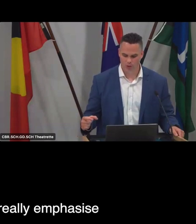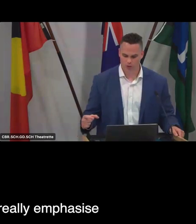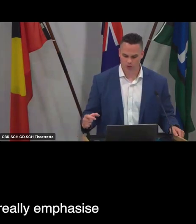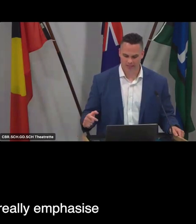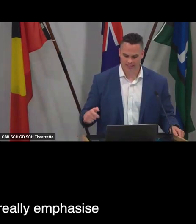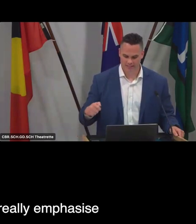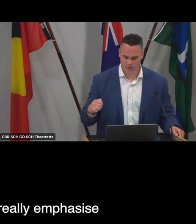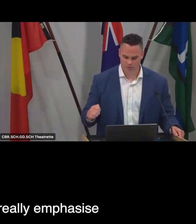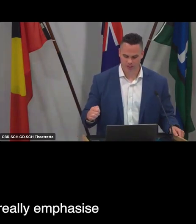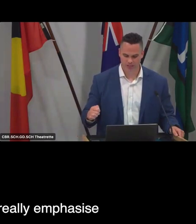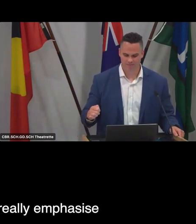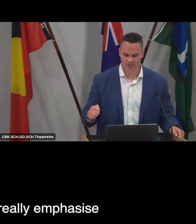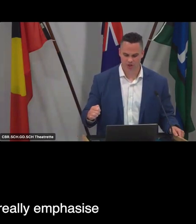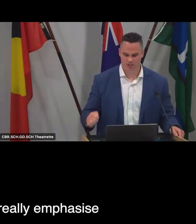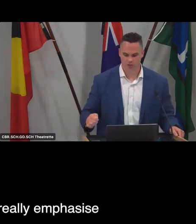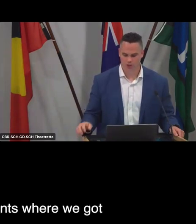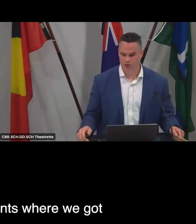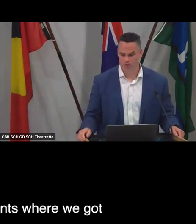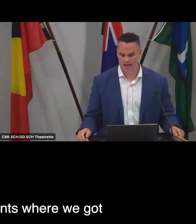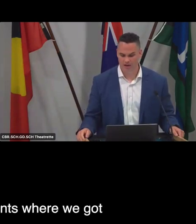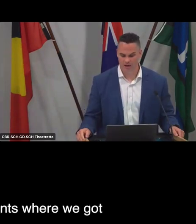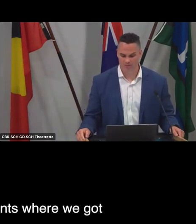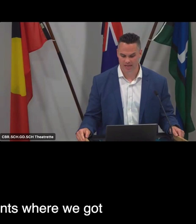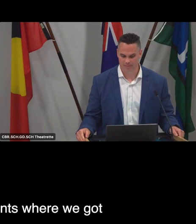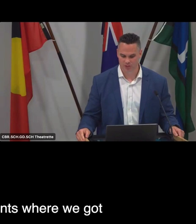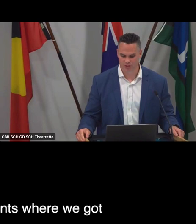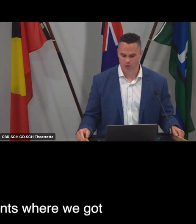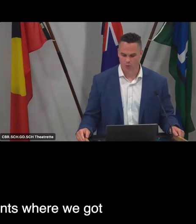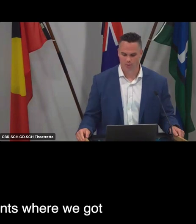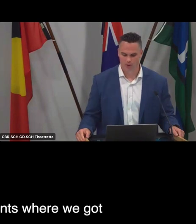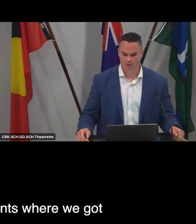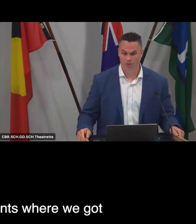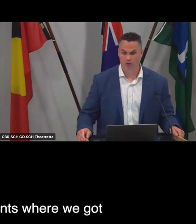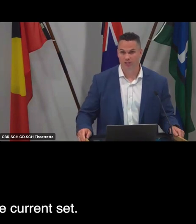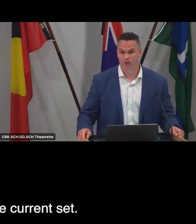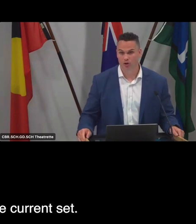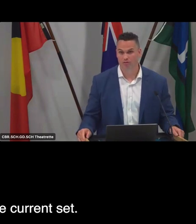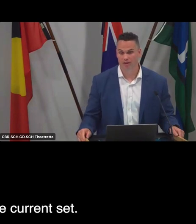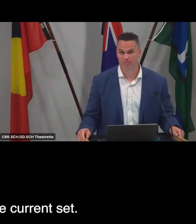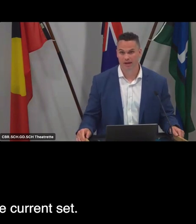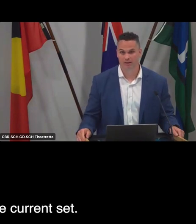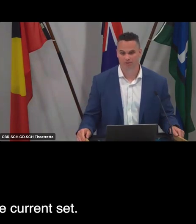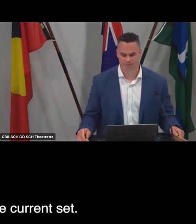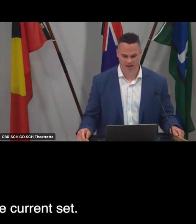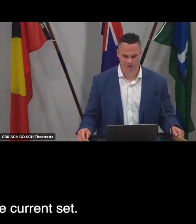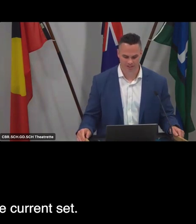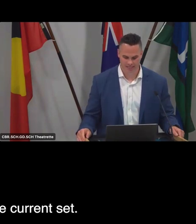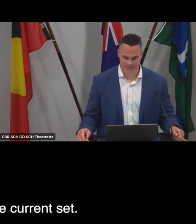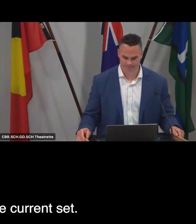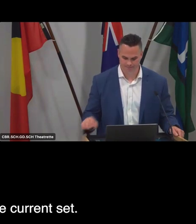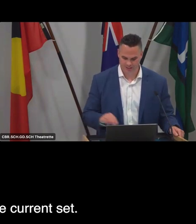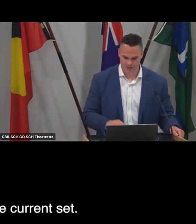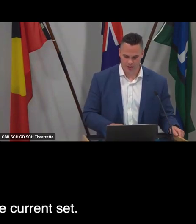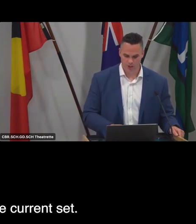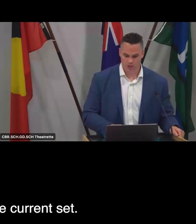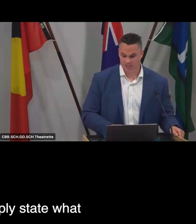what we want to do is really emphasise those consumer outcome statements where we got really strong feedback from the current